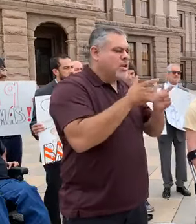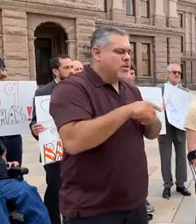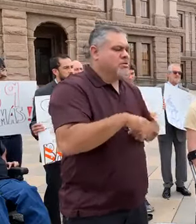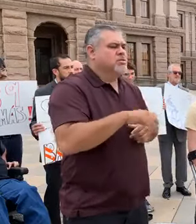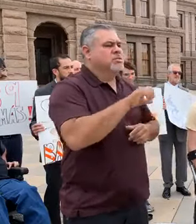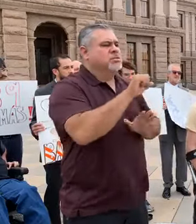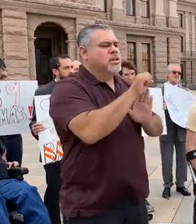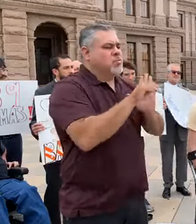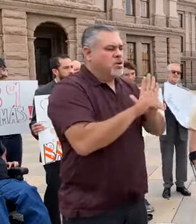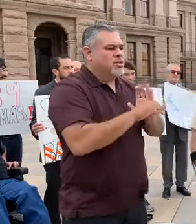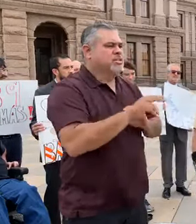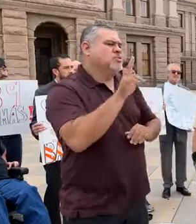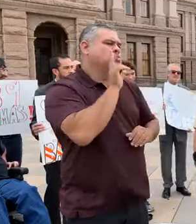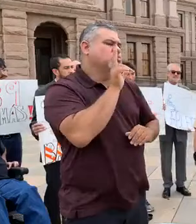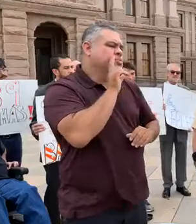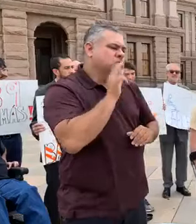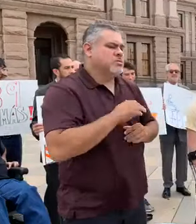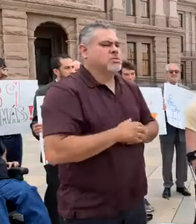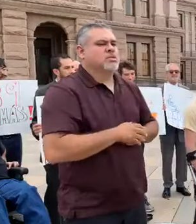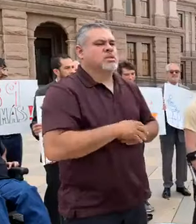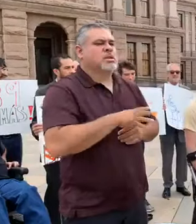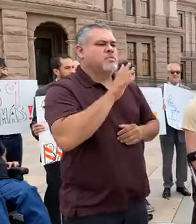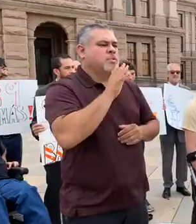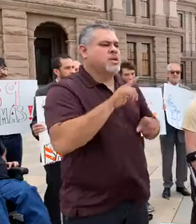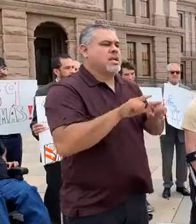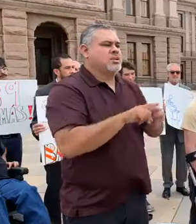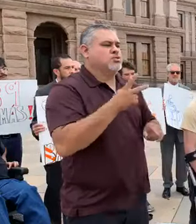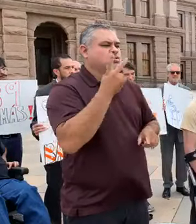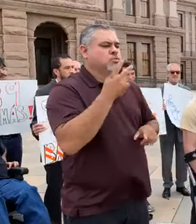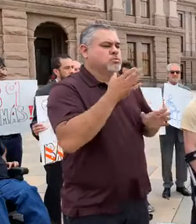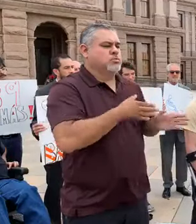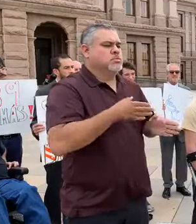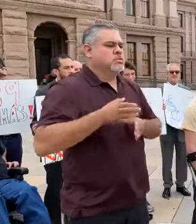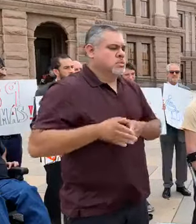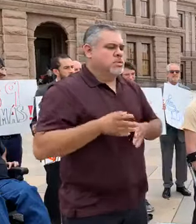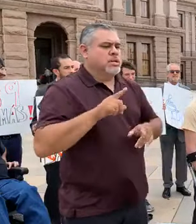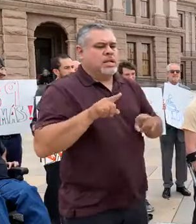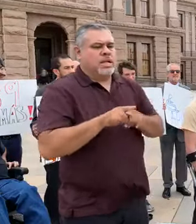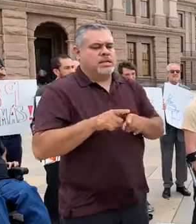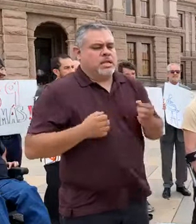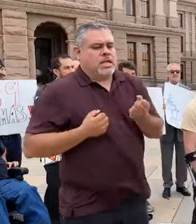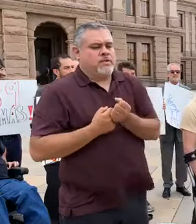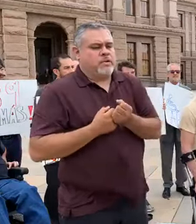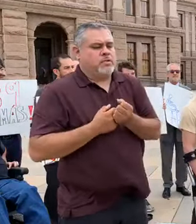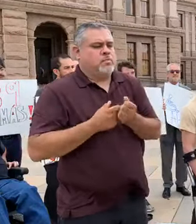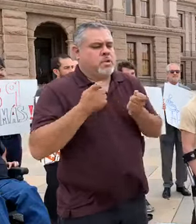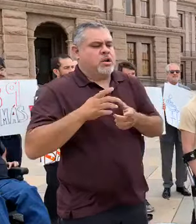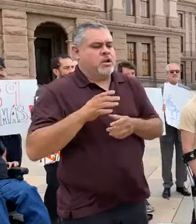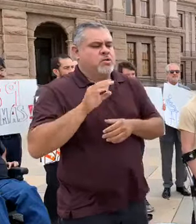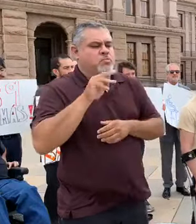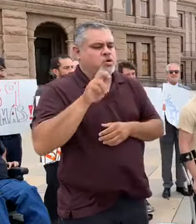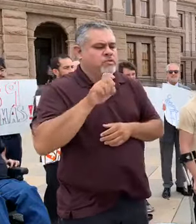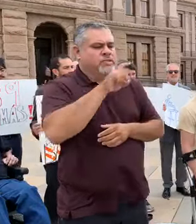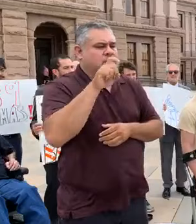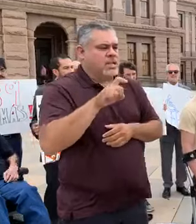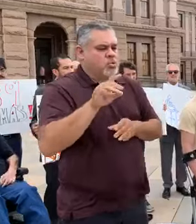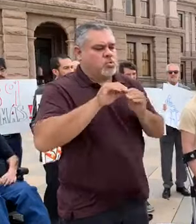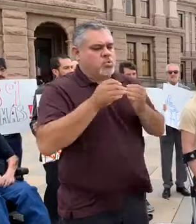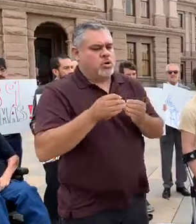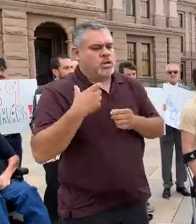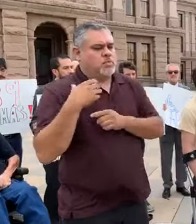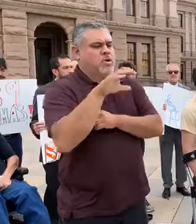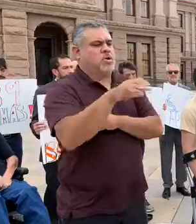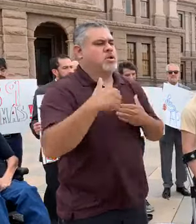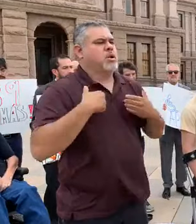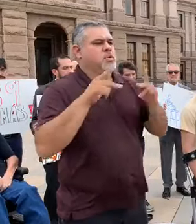and Houston. I'm speaking as two people today. As the advocacy manager at Move Texas, an organization that empowers young